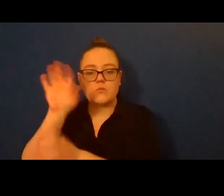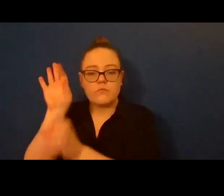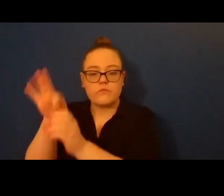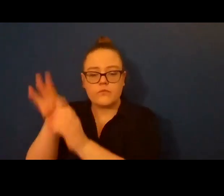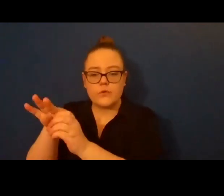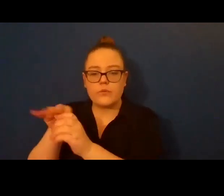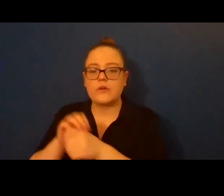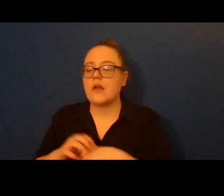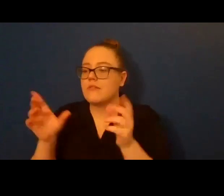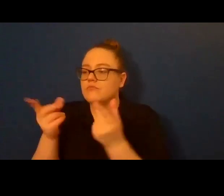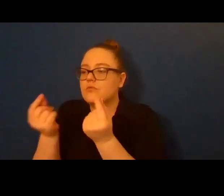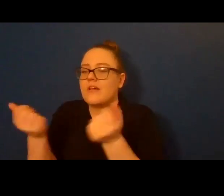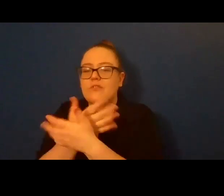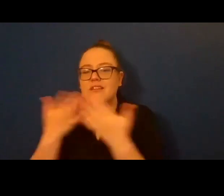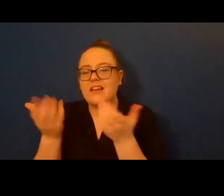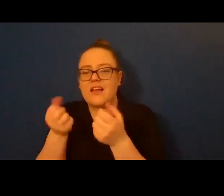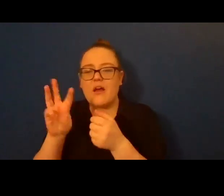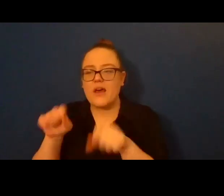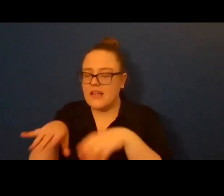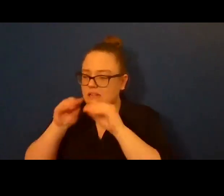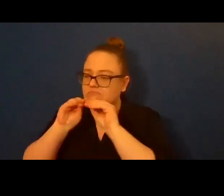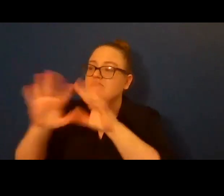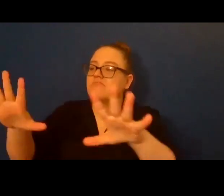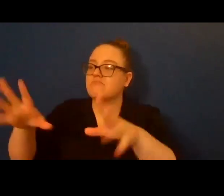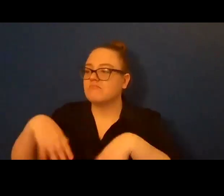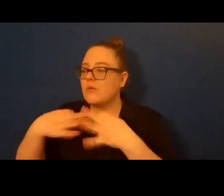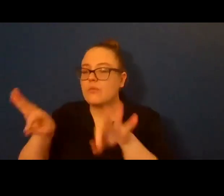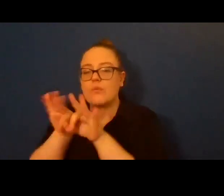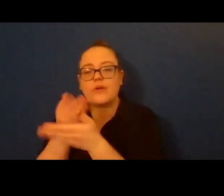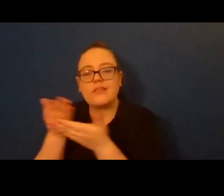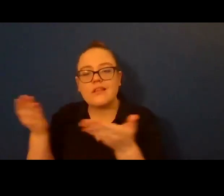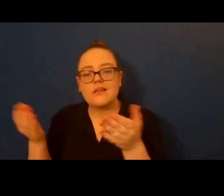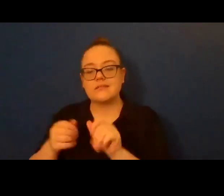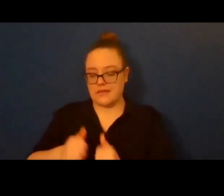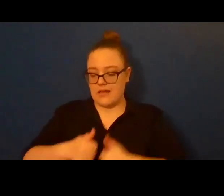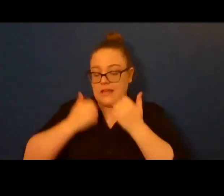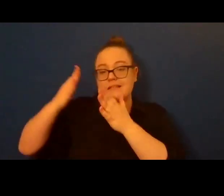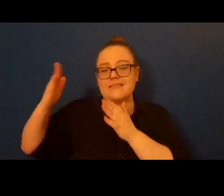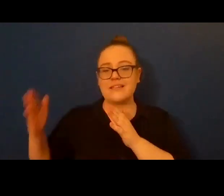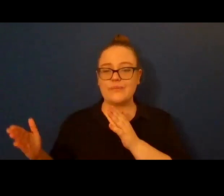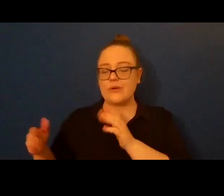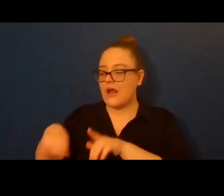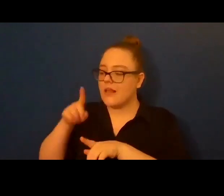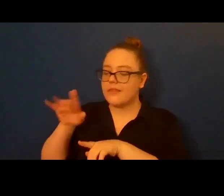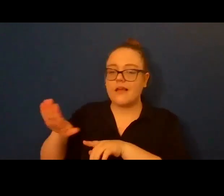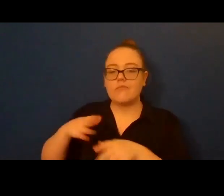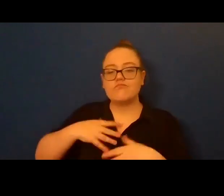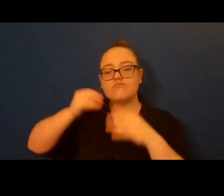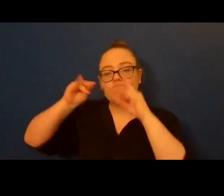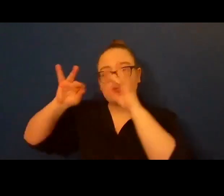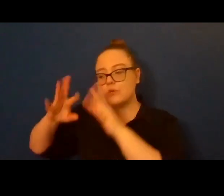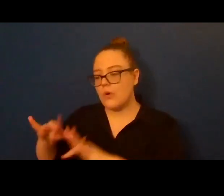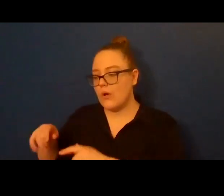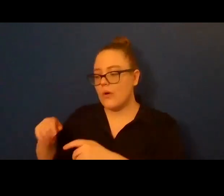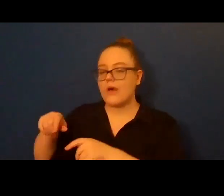two, shoveling my neighbor's sidewalk, carrying around hand warmers for people who are cold, carrying cash to